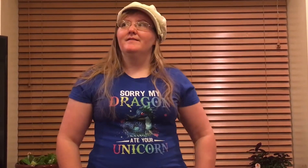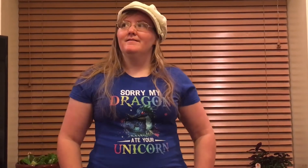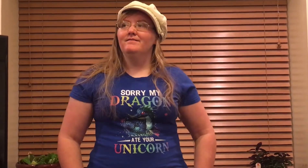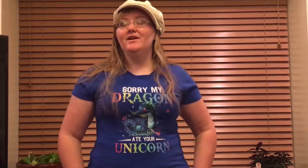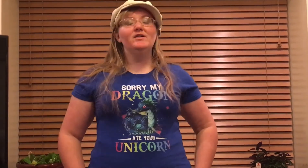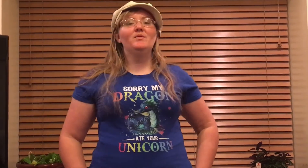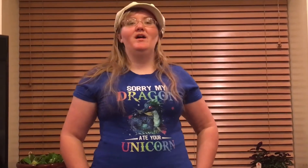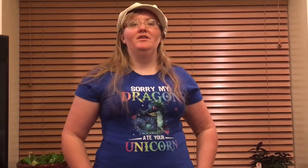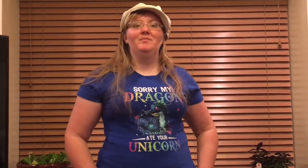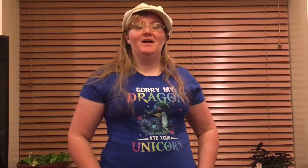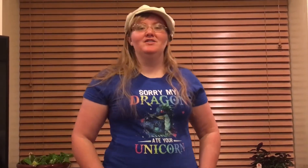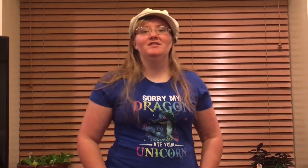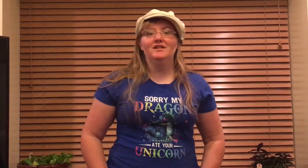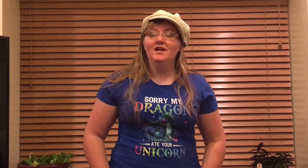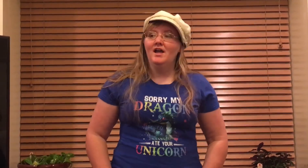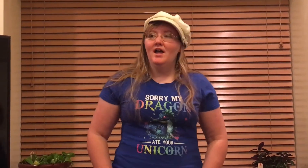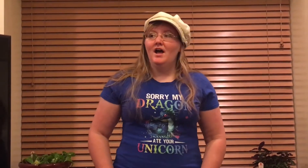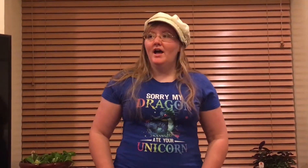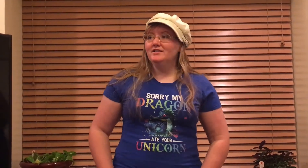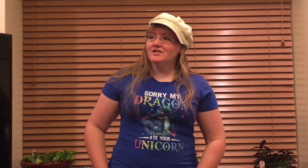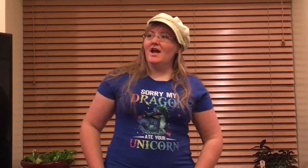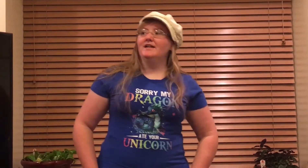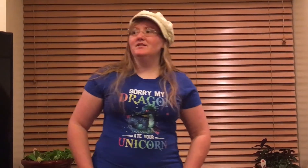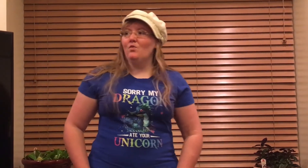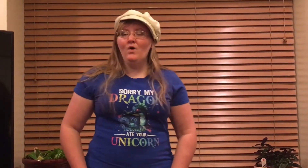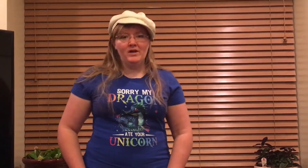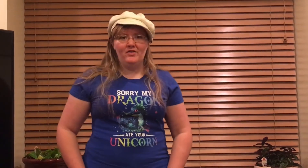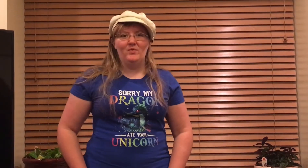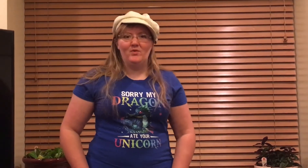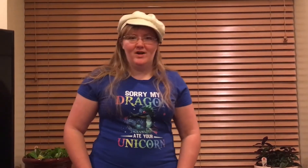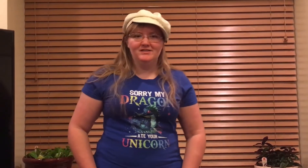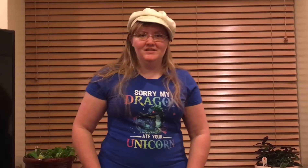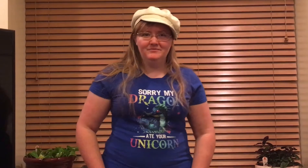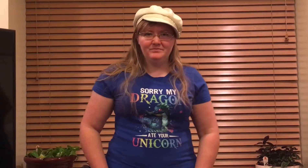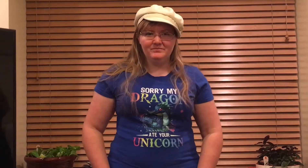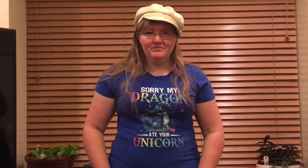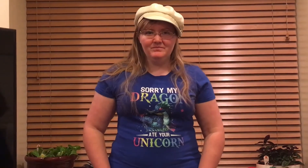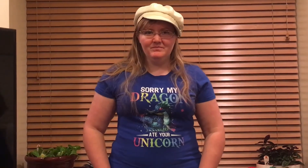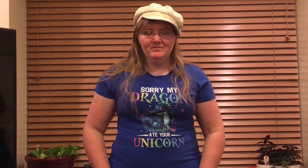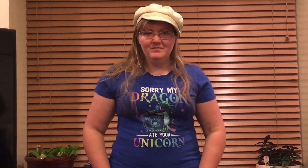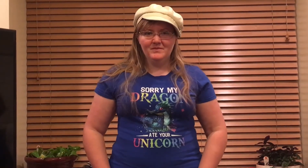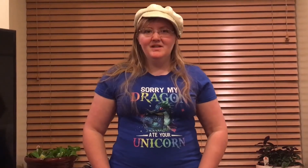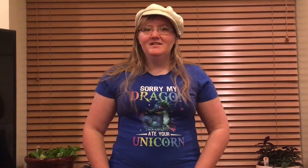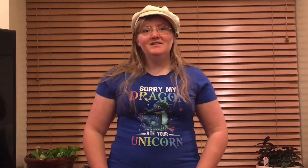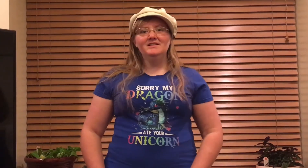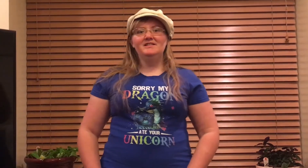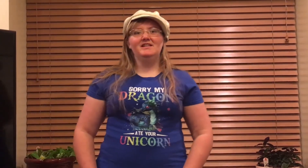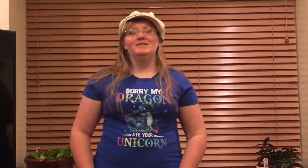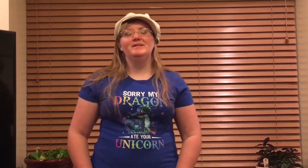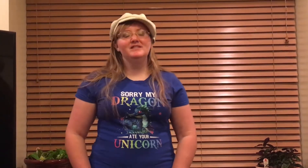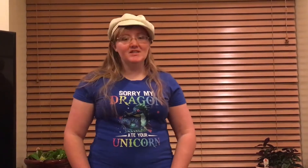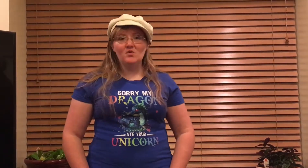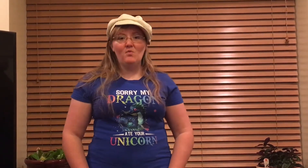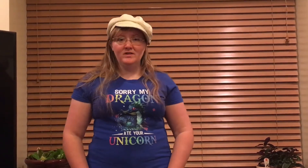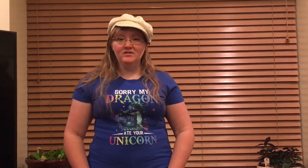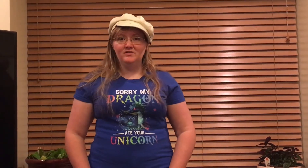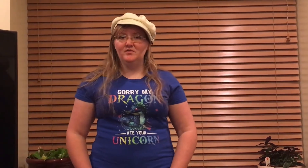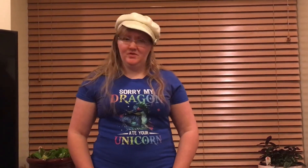Very well, your majesty. I just ask one other request. Since it has been such a wonderful few